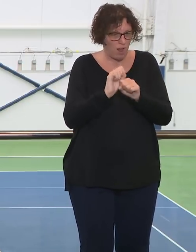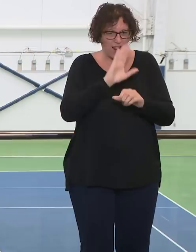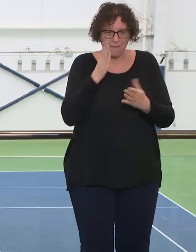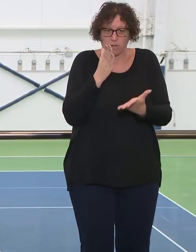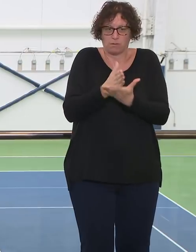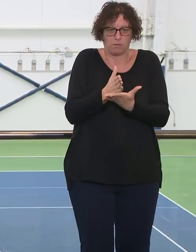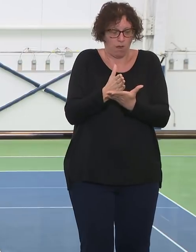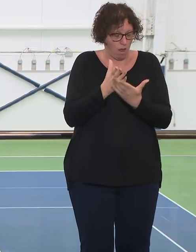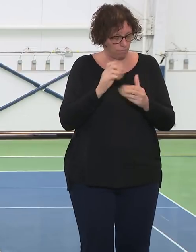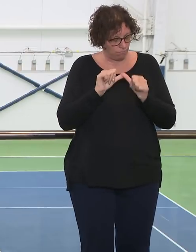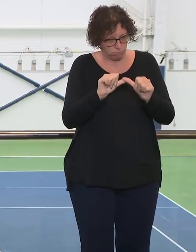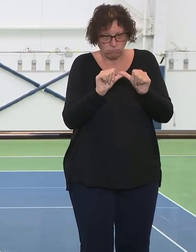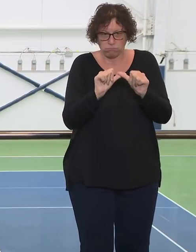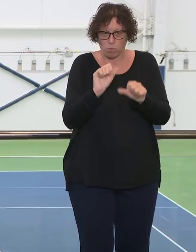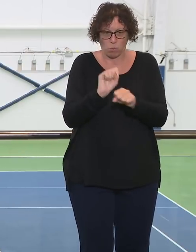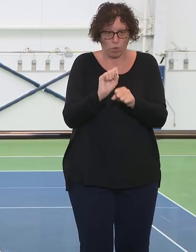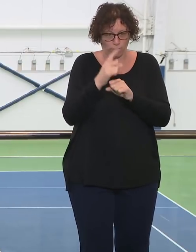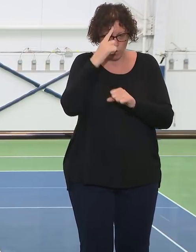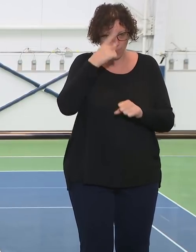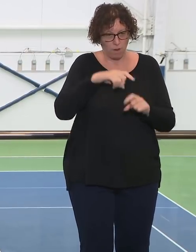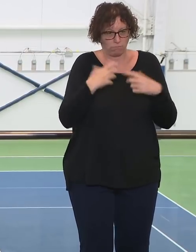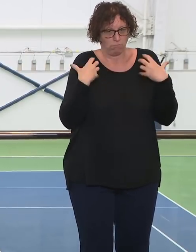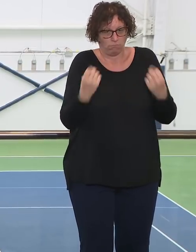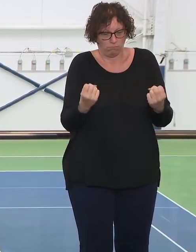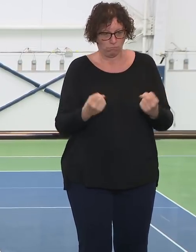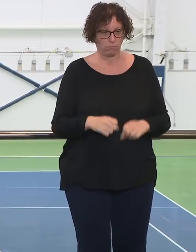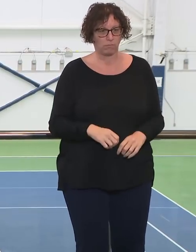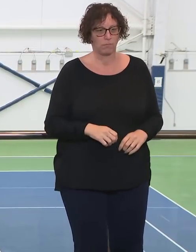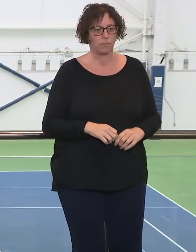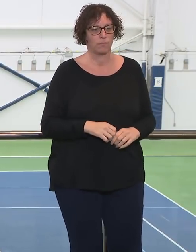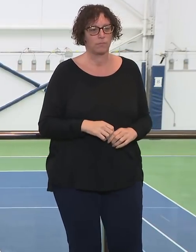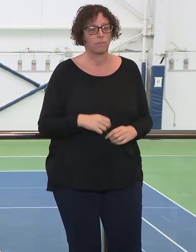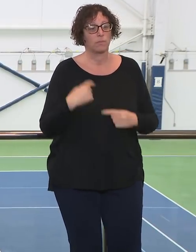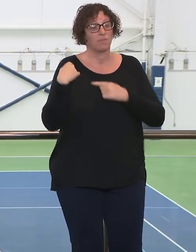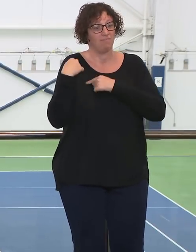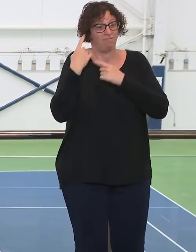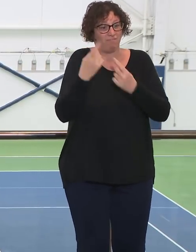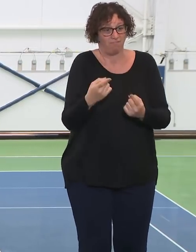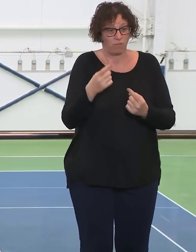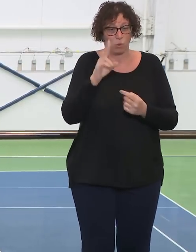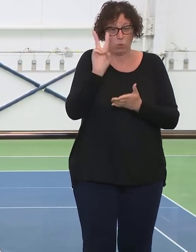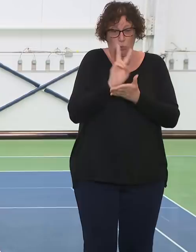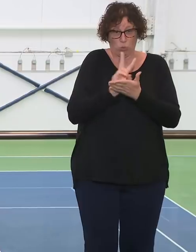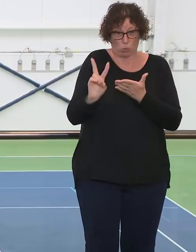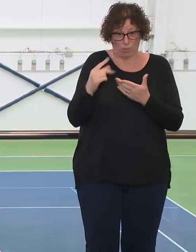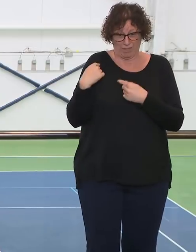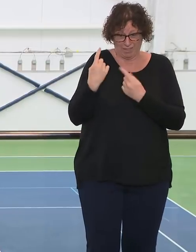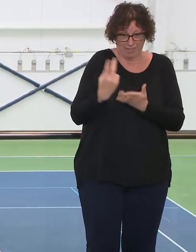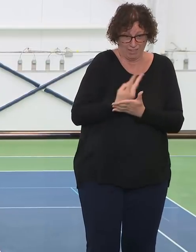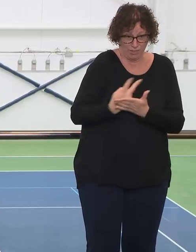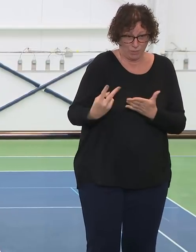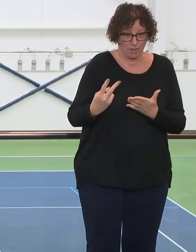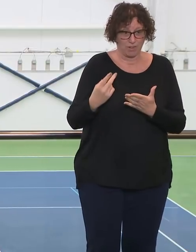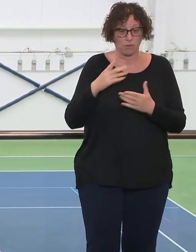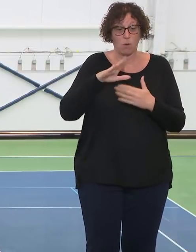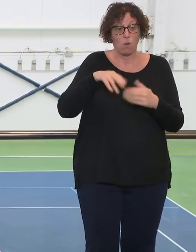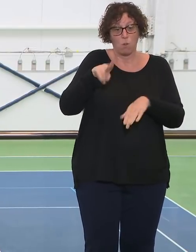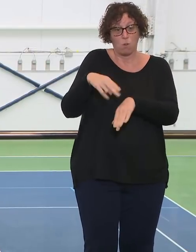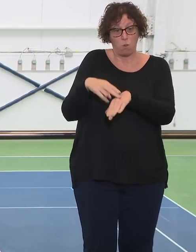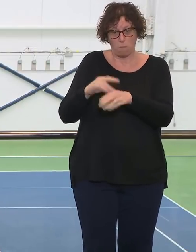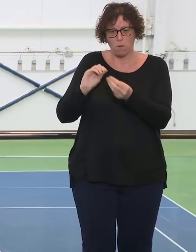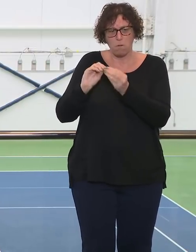so over the past two weeks, it's gone from more than double the volume of people coming to the emergency department